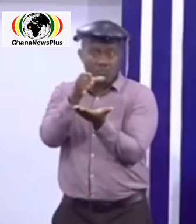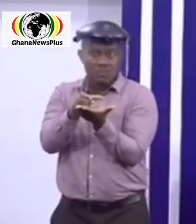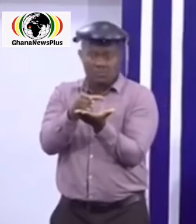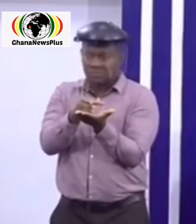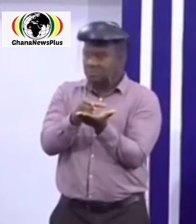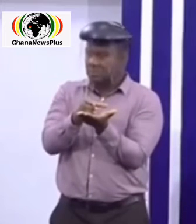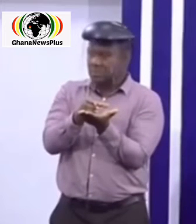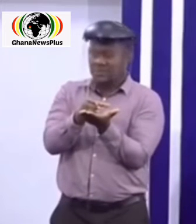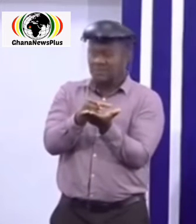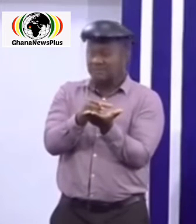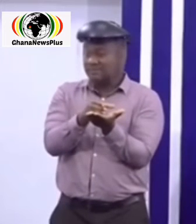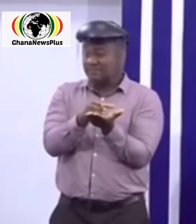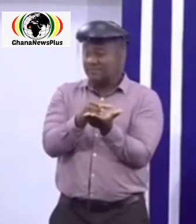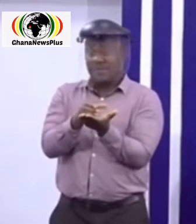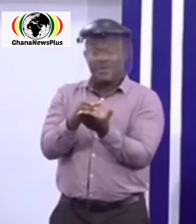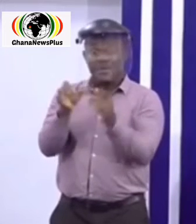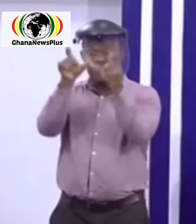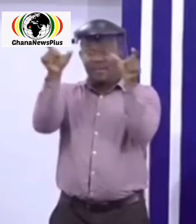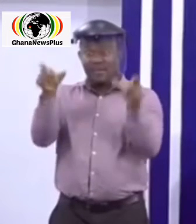at the point of entry